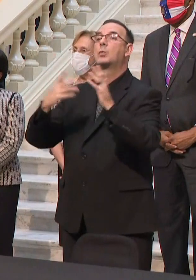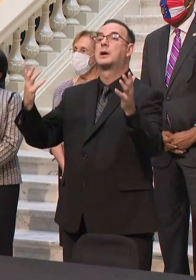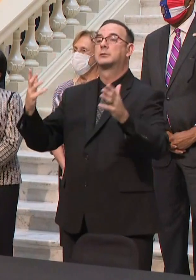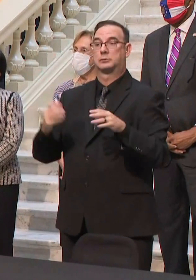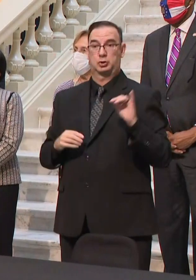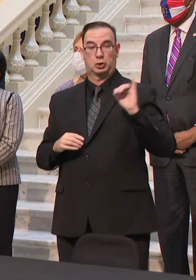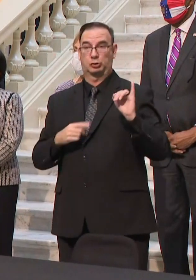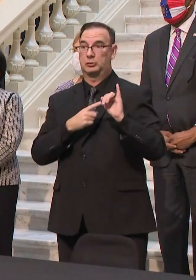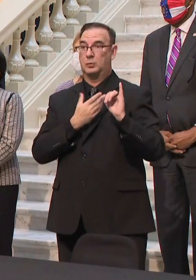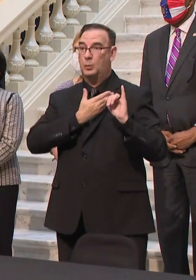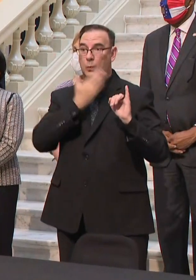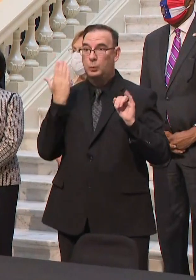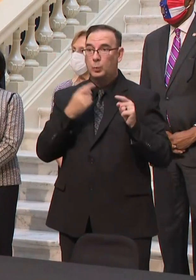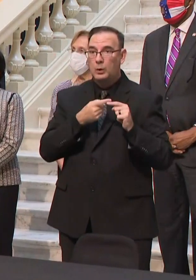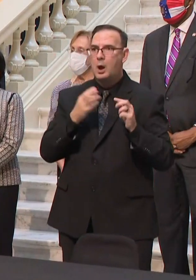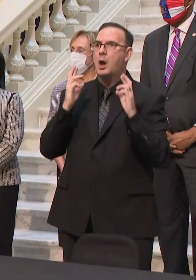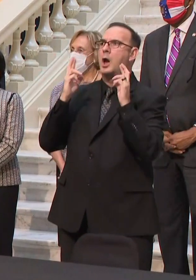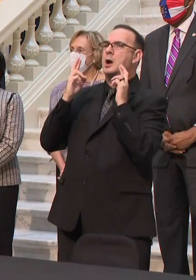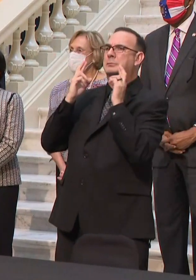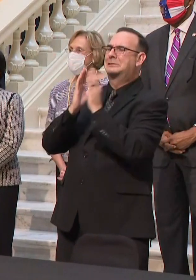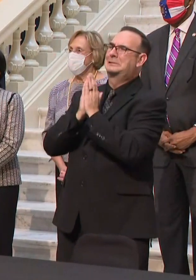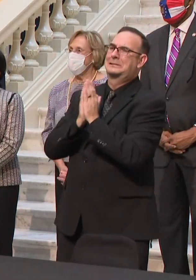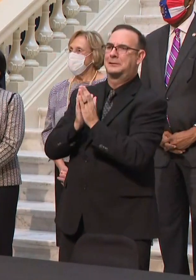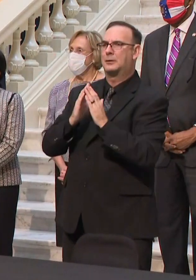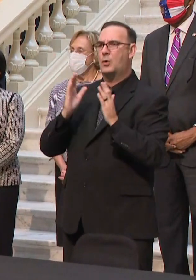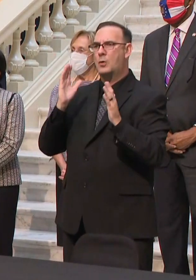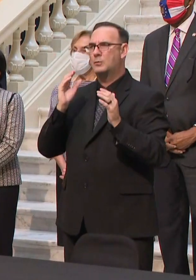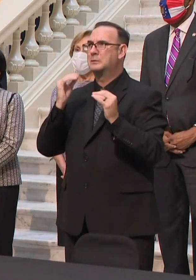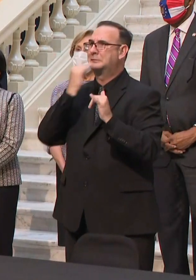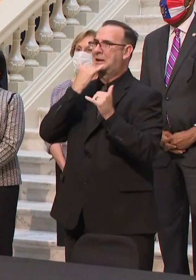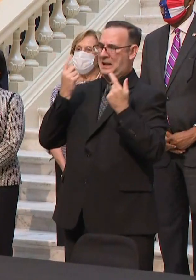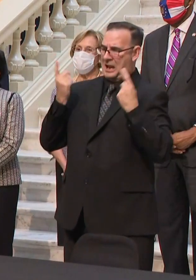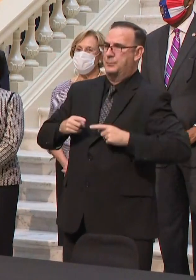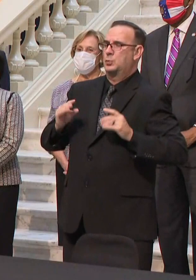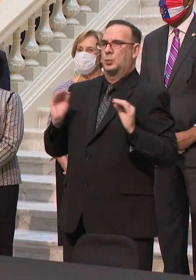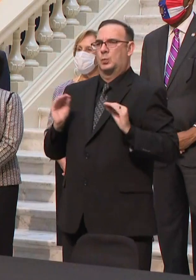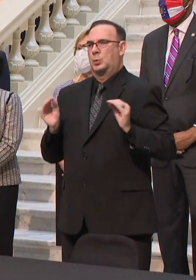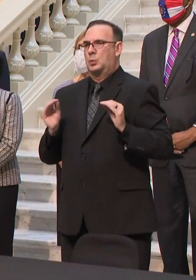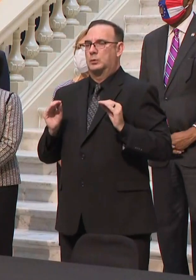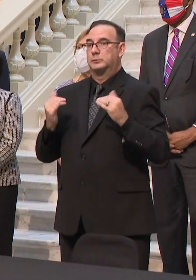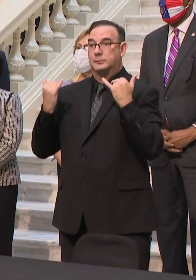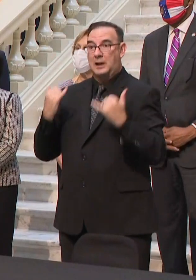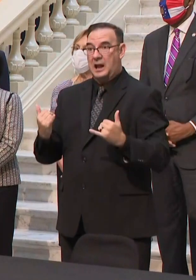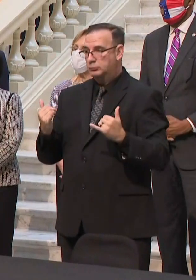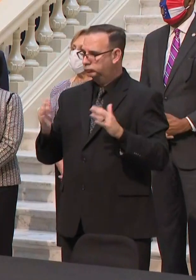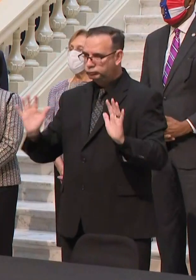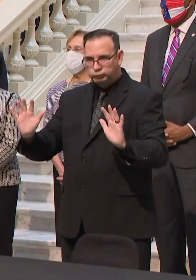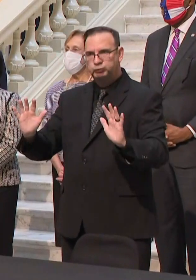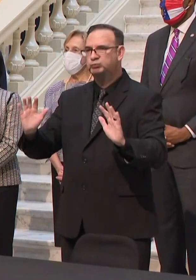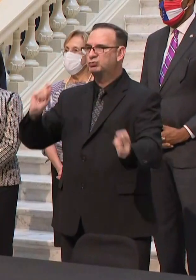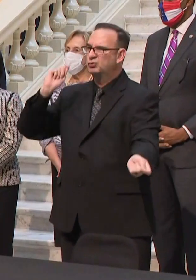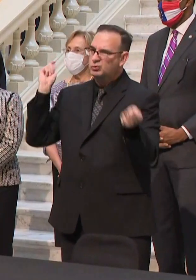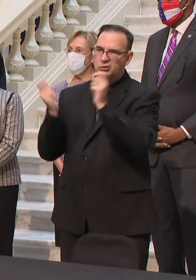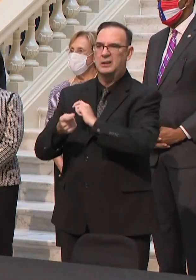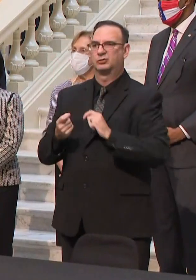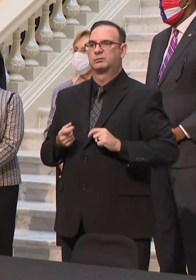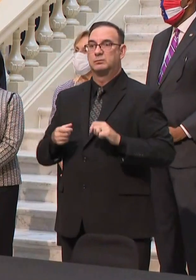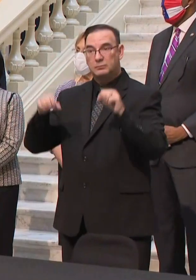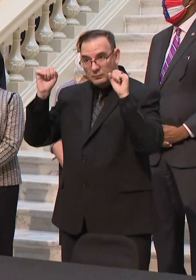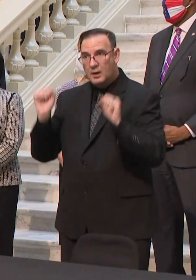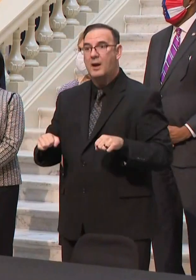health care reform plan, Georgians like this who participate in a qualified activity for 80 hours a month